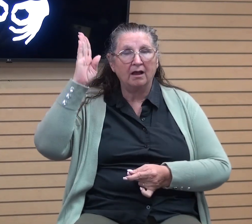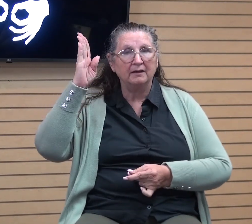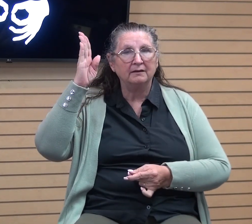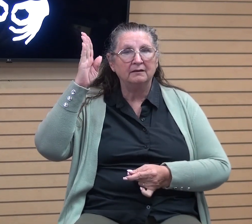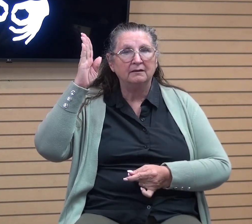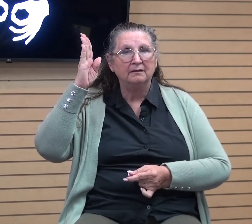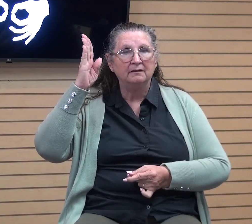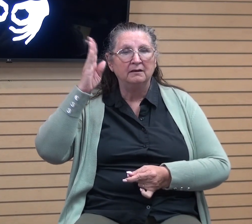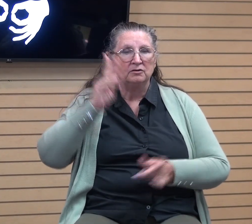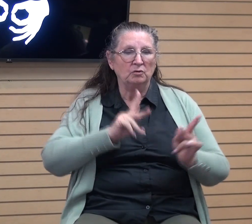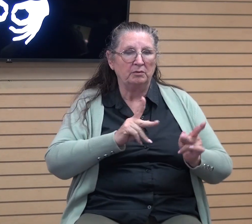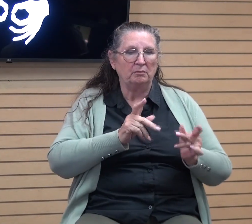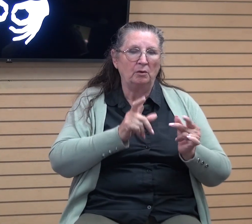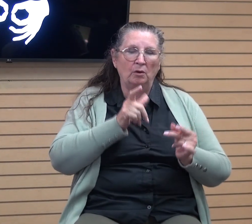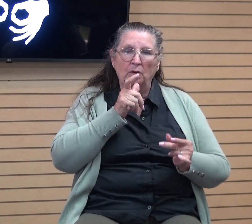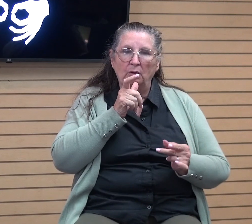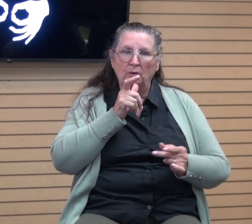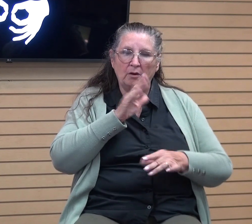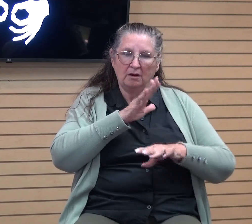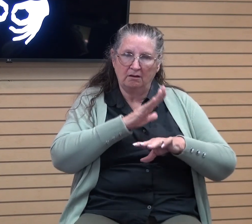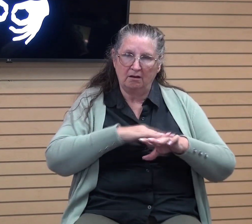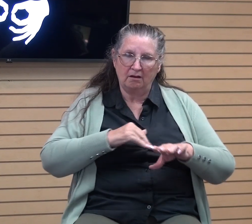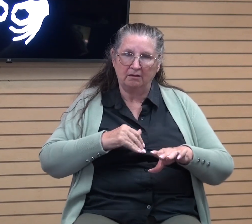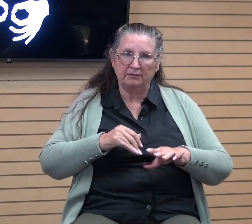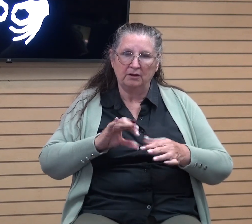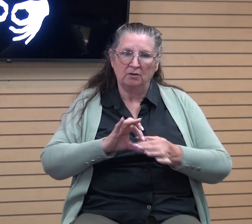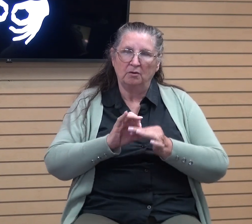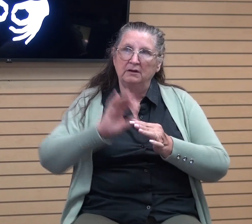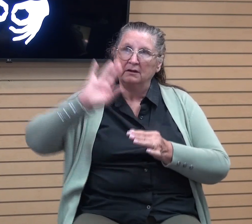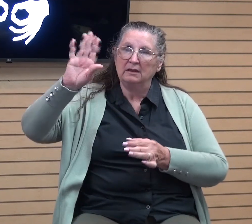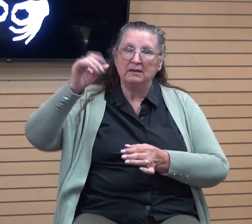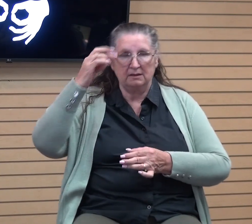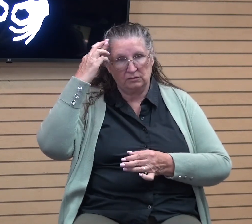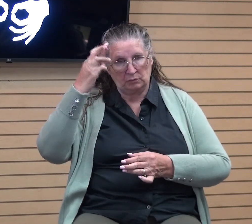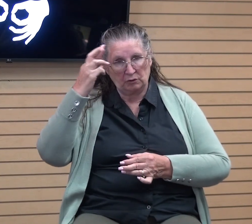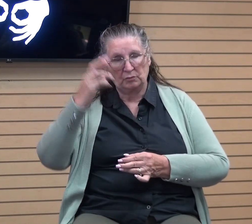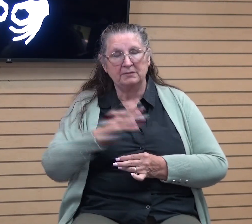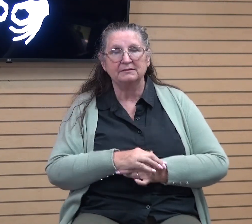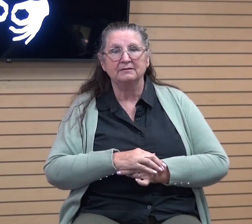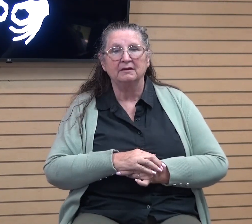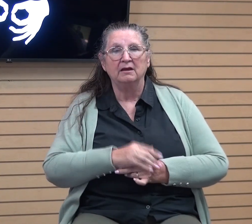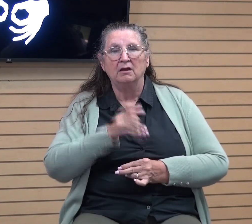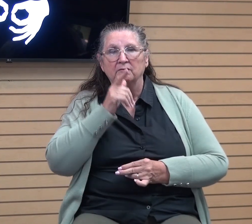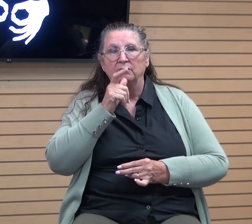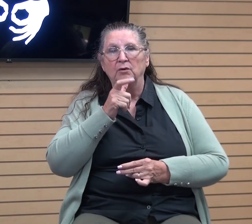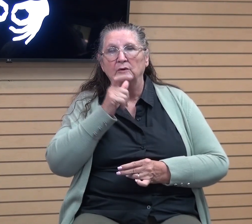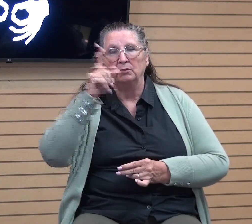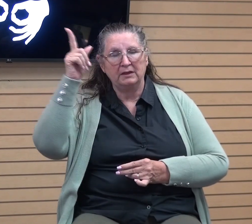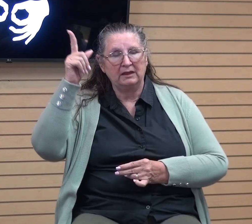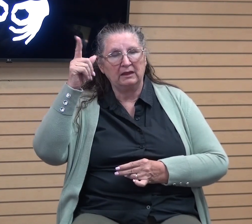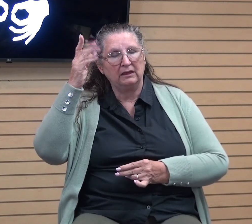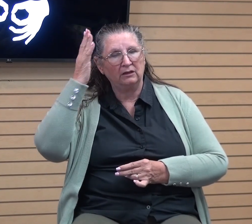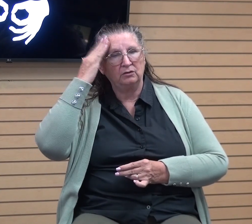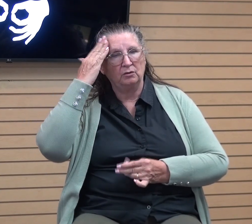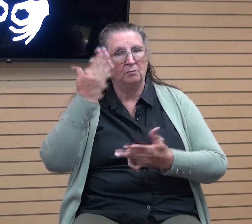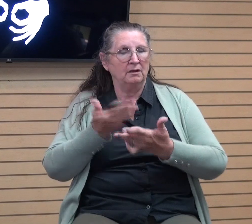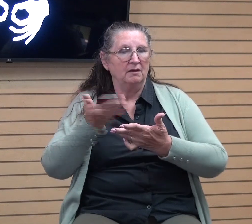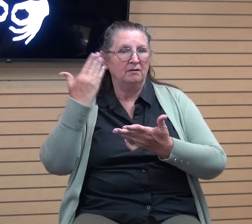to those who are the called according to his purpose. For whom he foreknew, here's verse 29, he